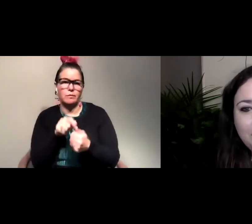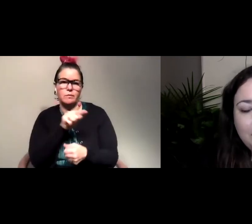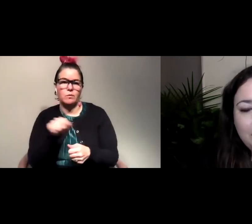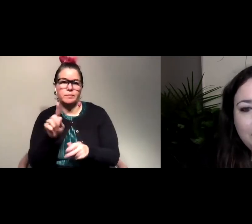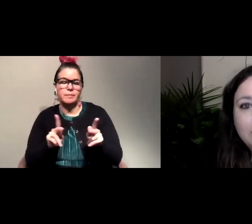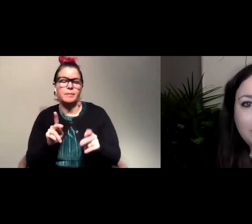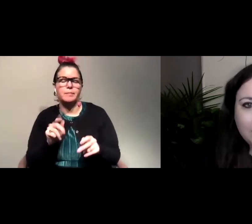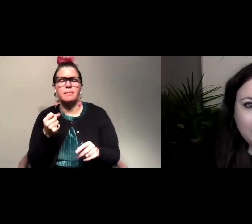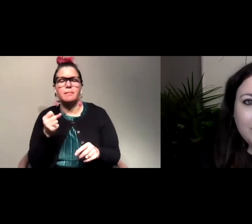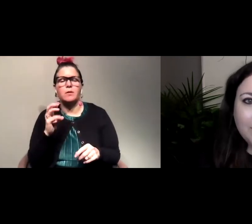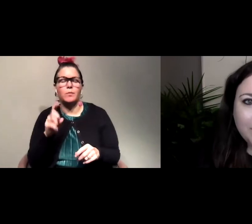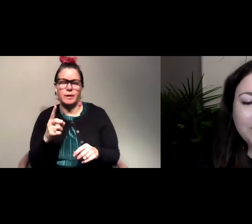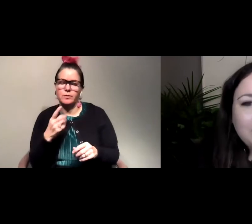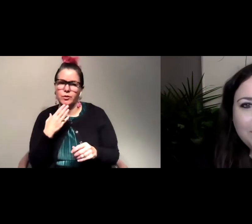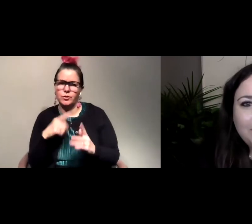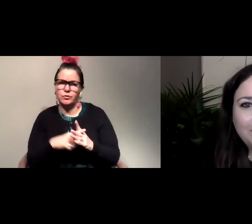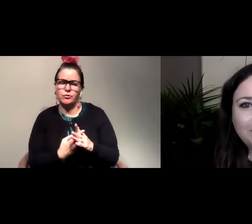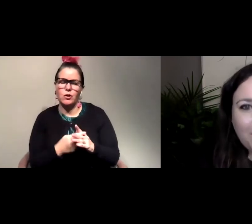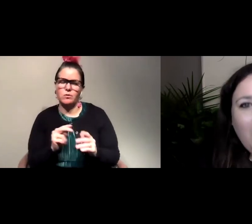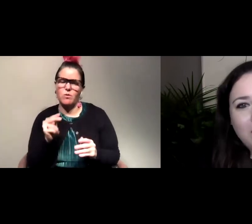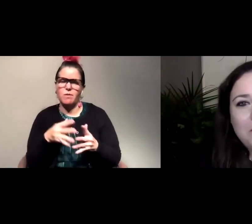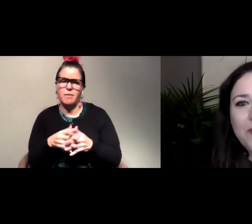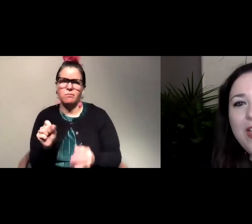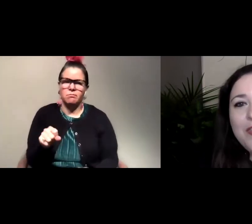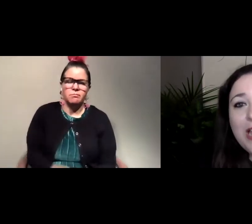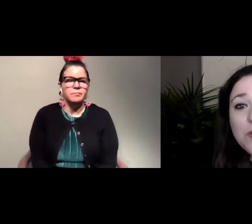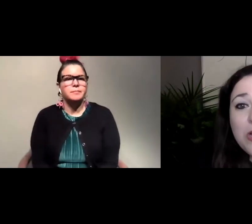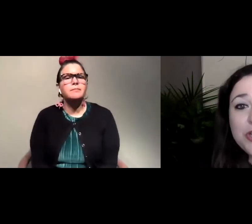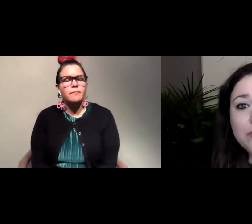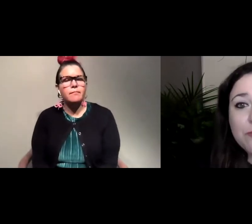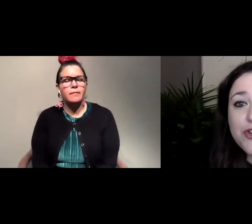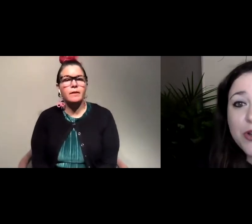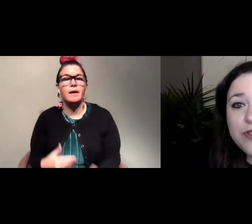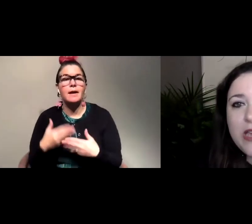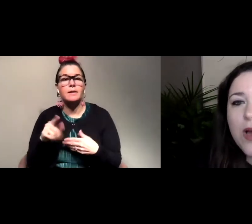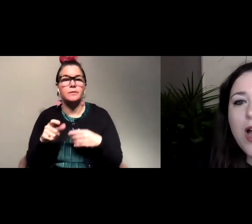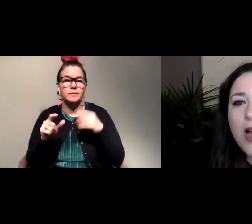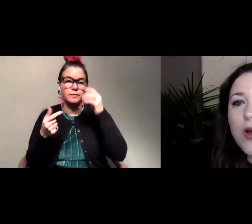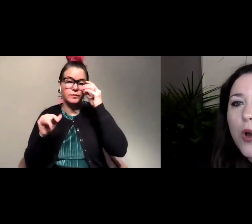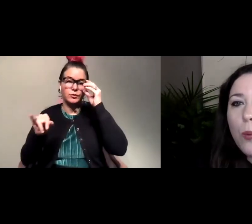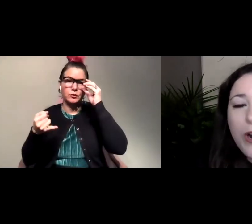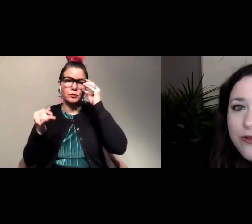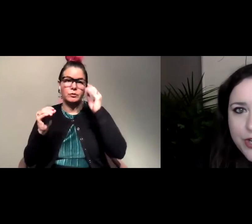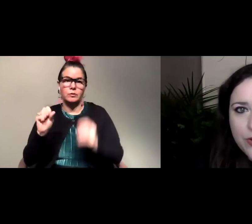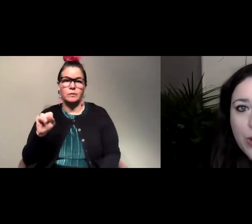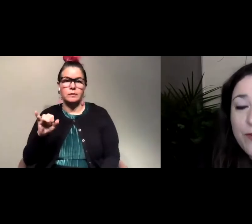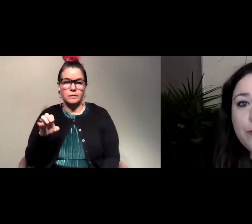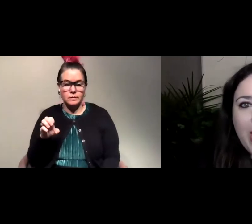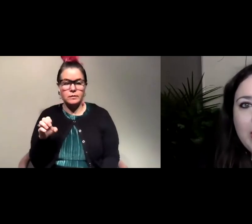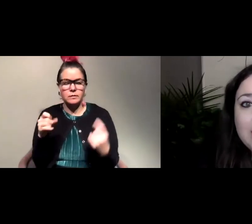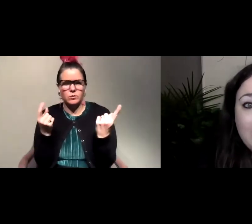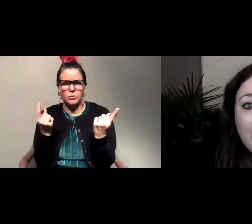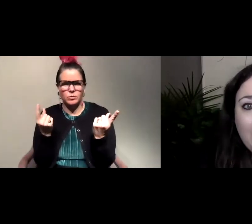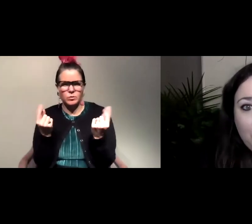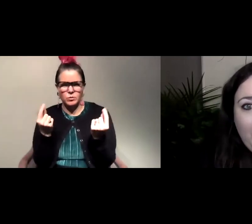milkweed is always a really good place to start in North America awesome the next question is from Josie what do you do if you